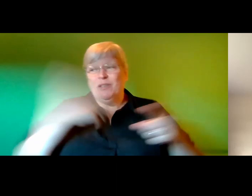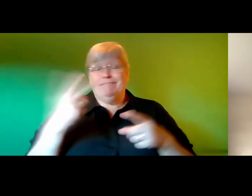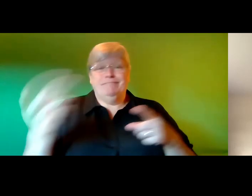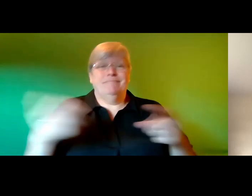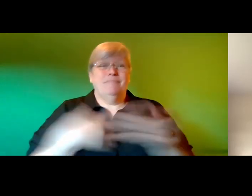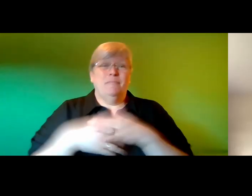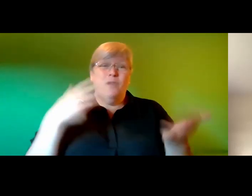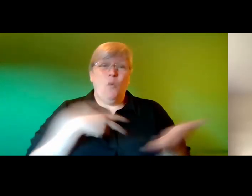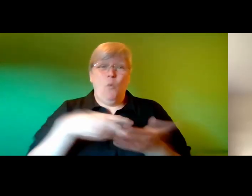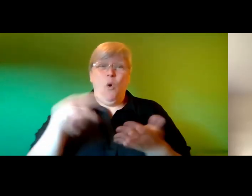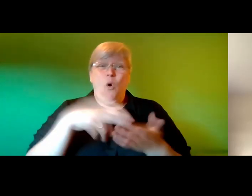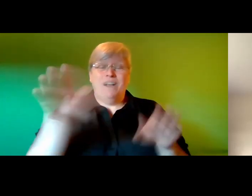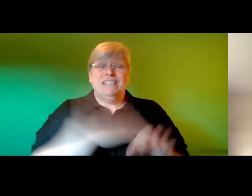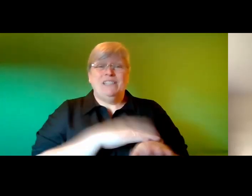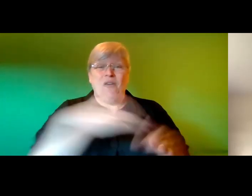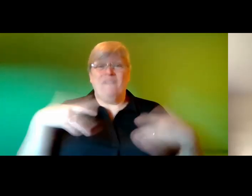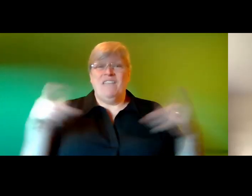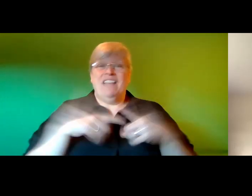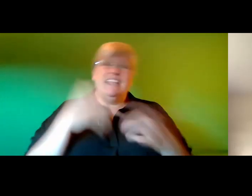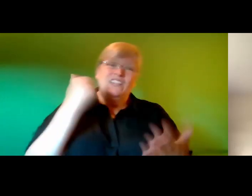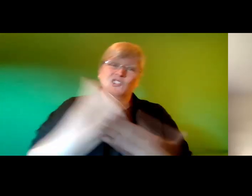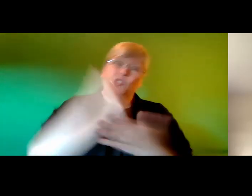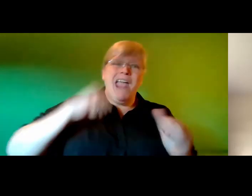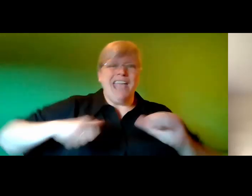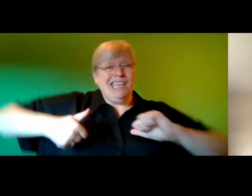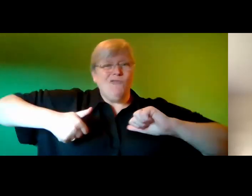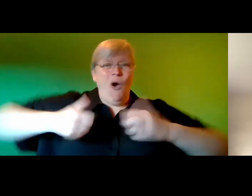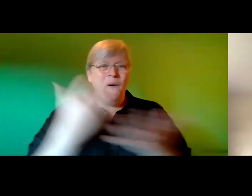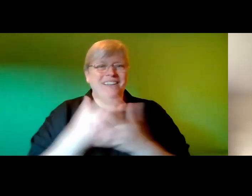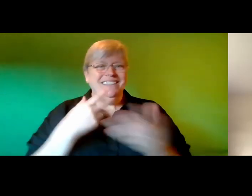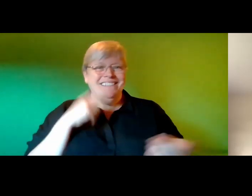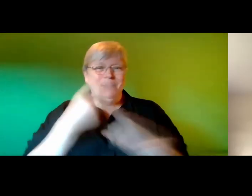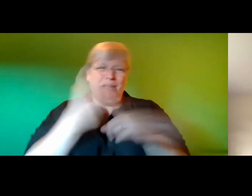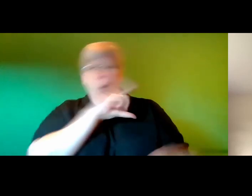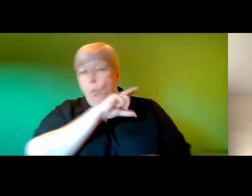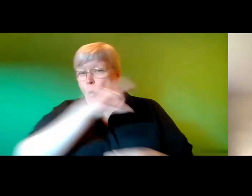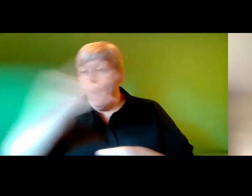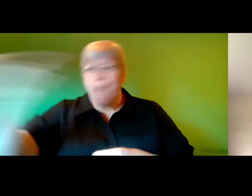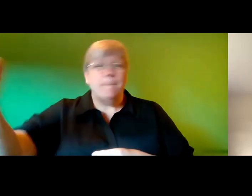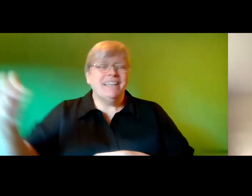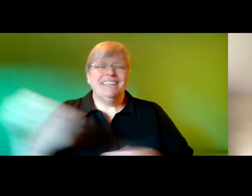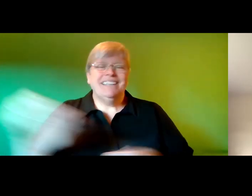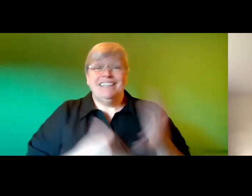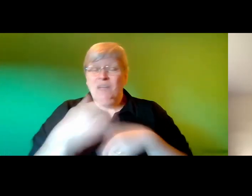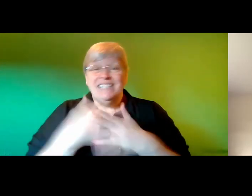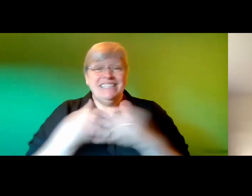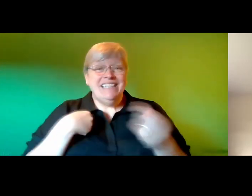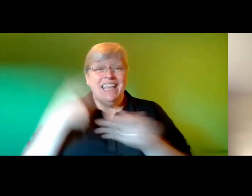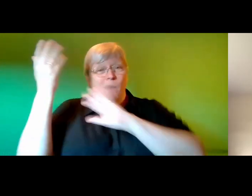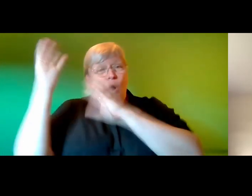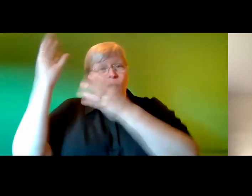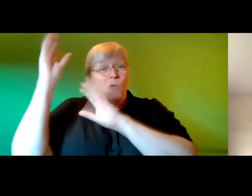i feel like a superhero speeding past them the whole way there we sing old bollywood songs into the cold winter air to keep warm